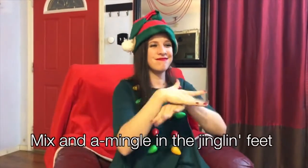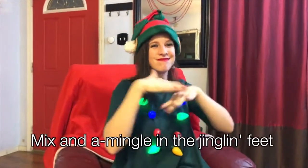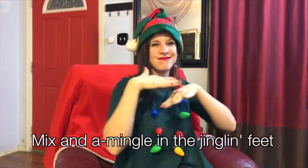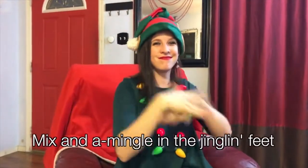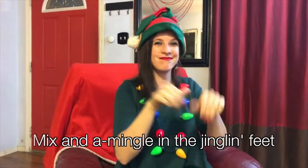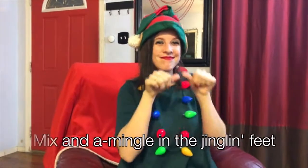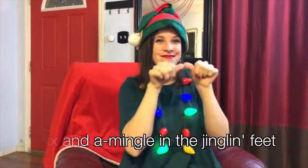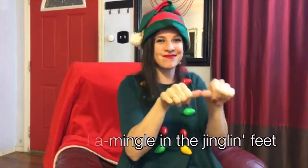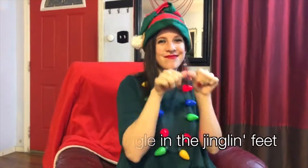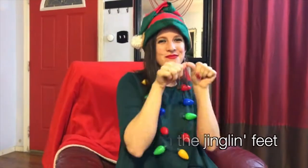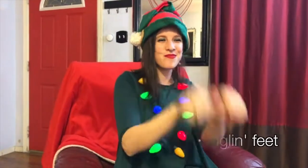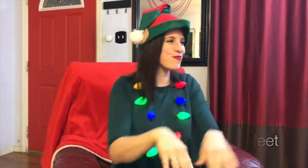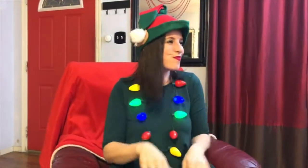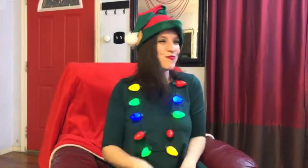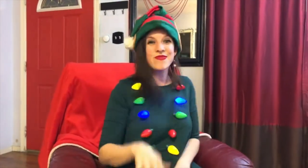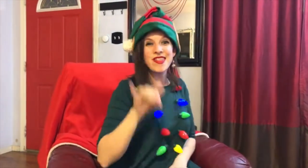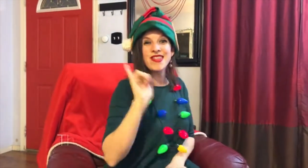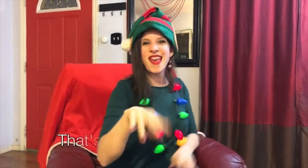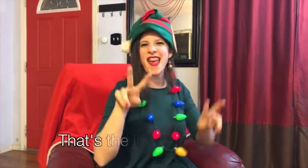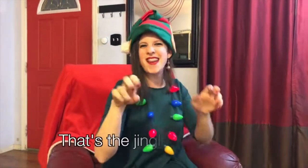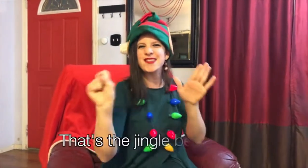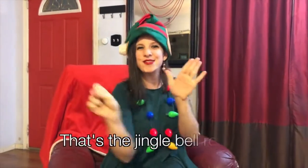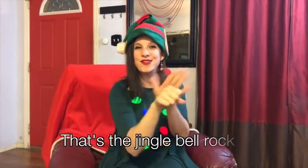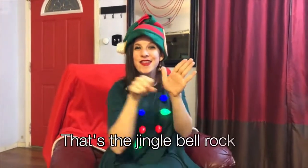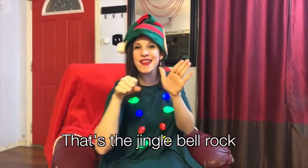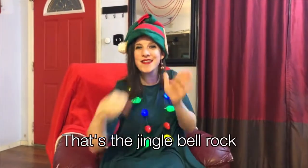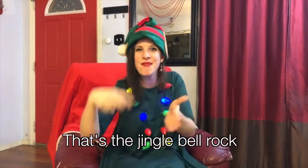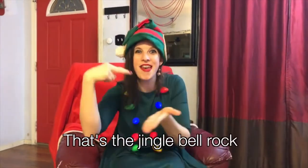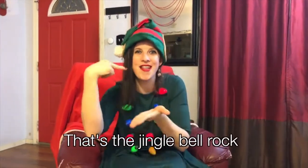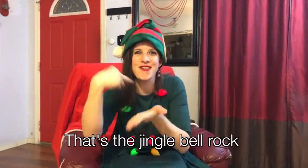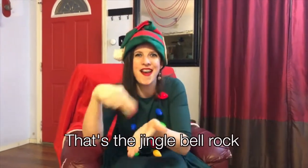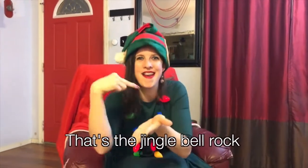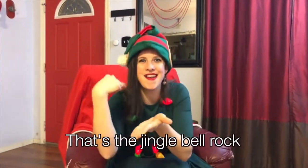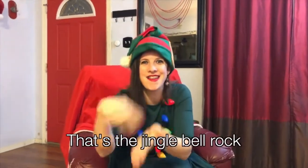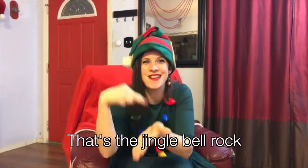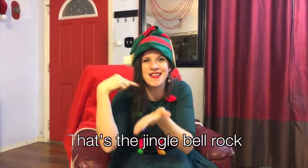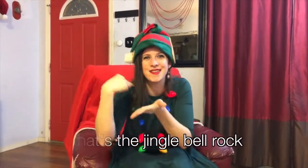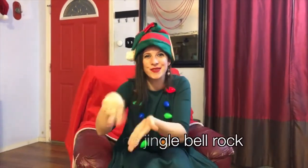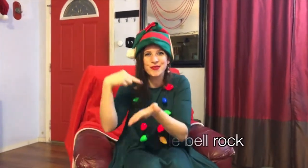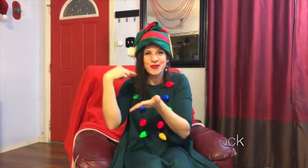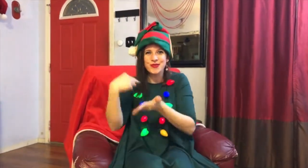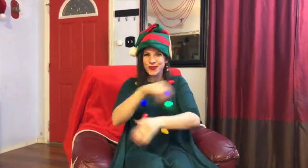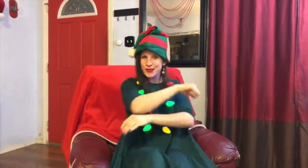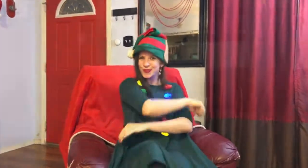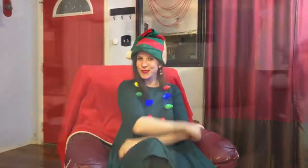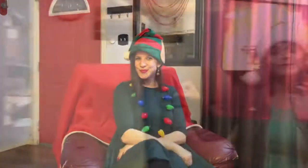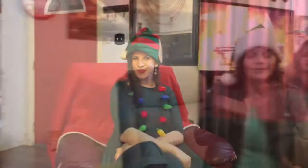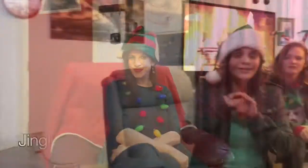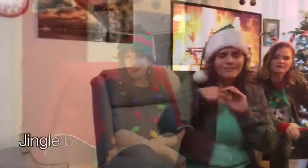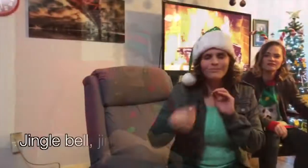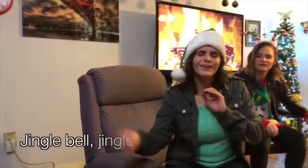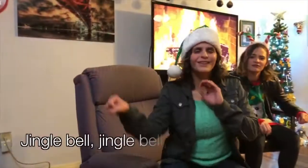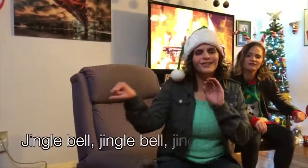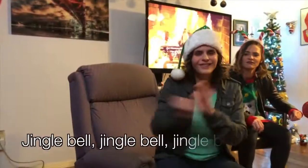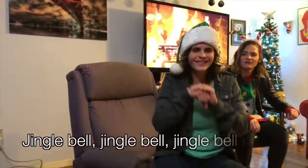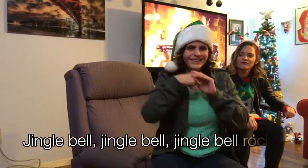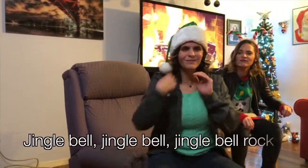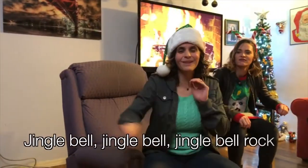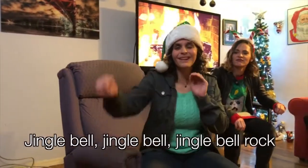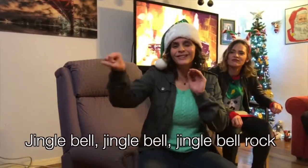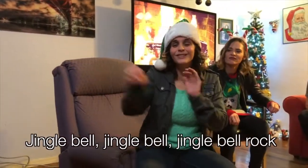the jingling feet That's the Jingle Bell Rock Jingle Bell, Jingle Bell,